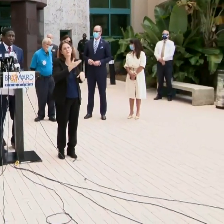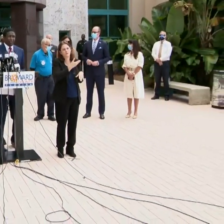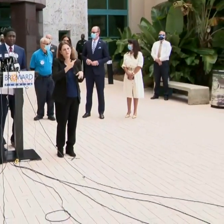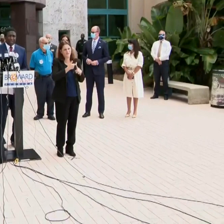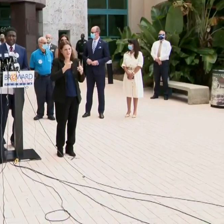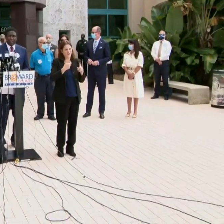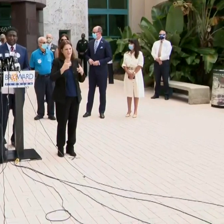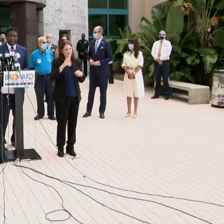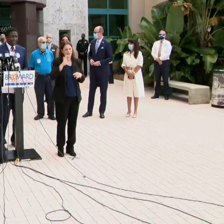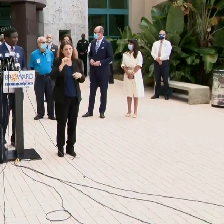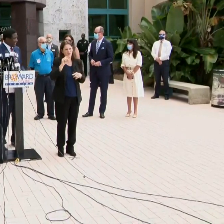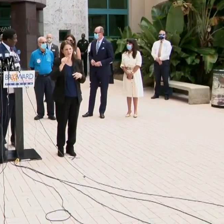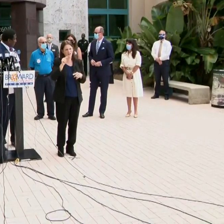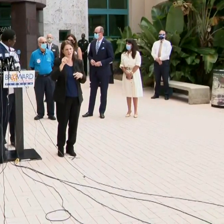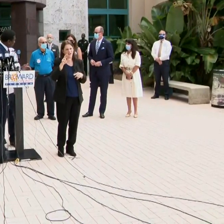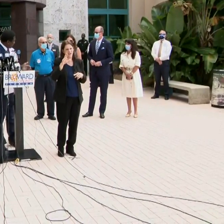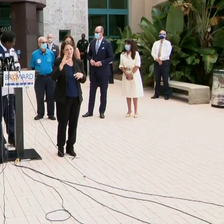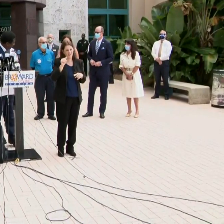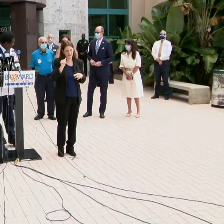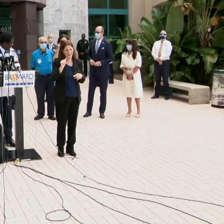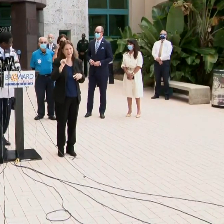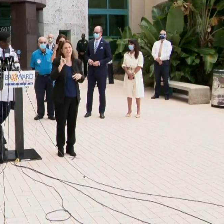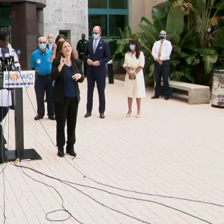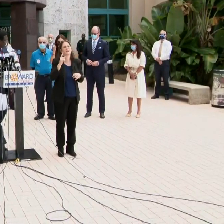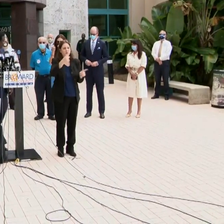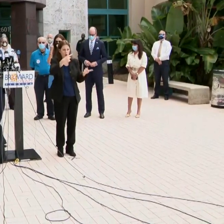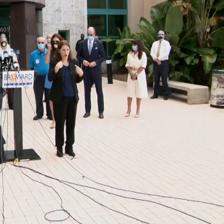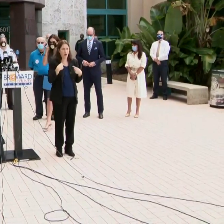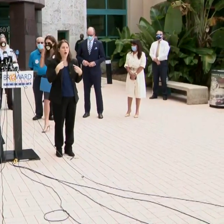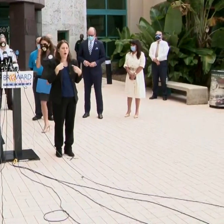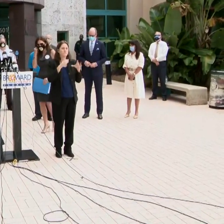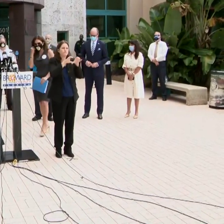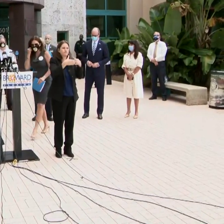is the president of the League of Cities, to come forward, please.